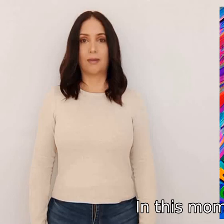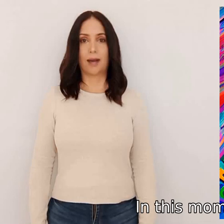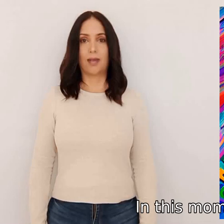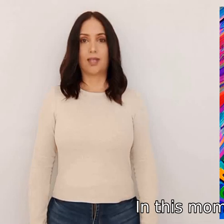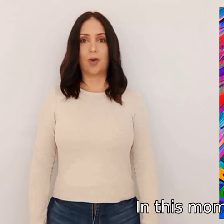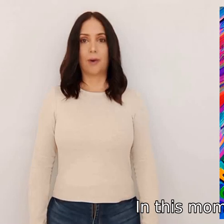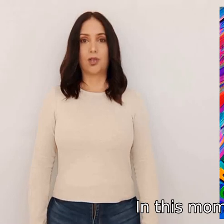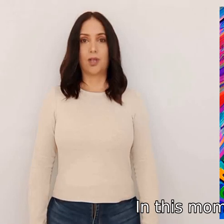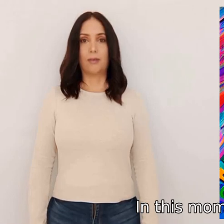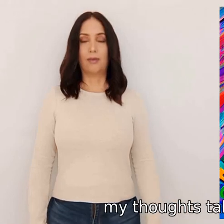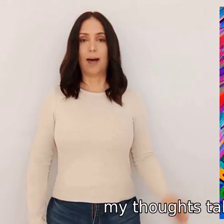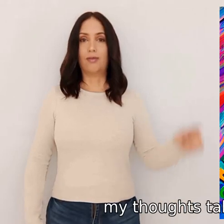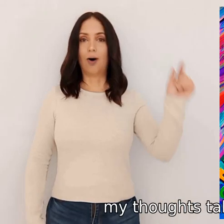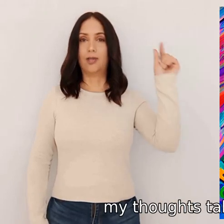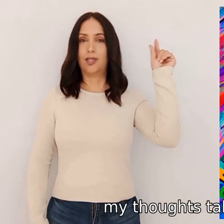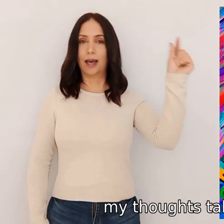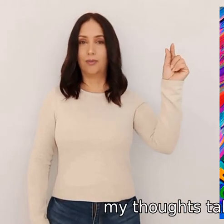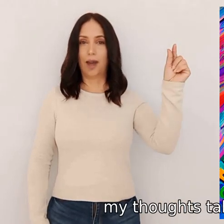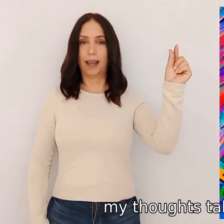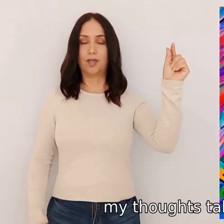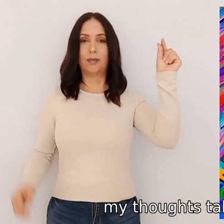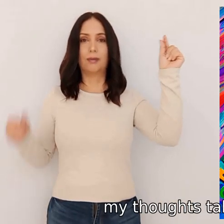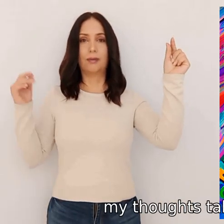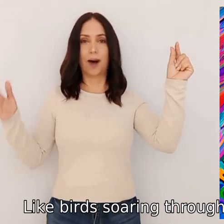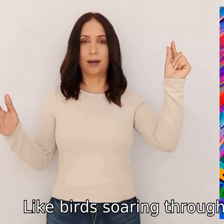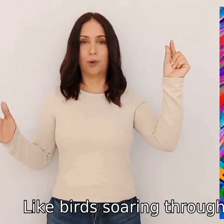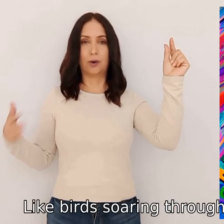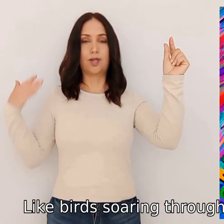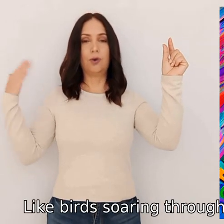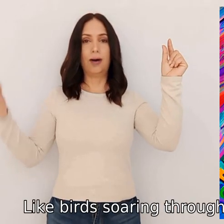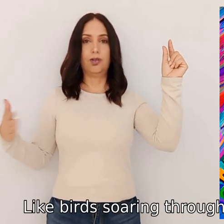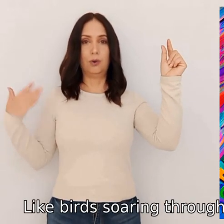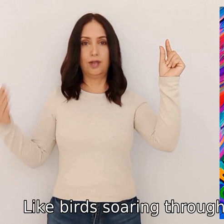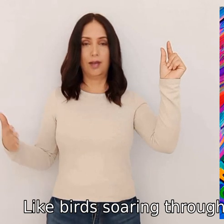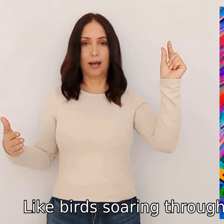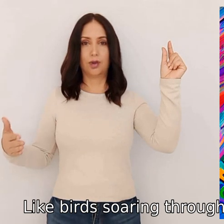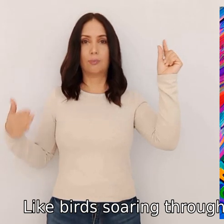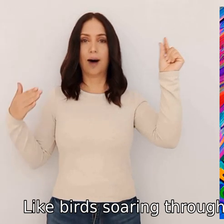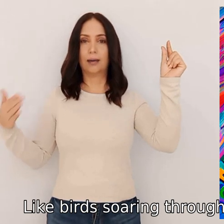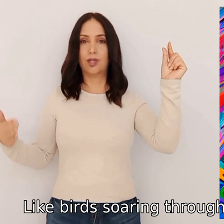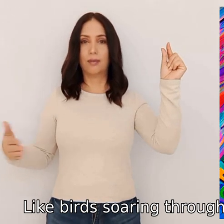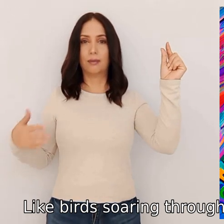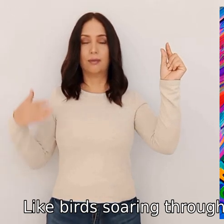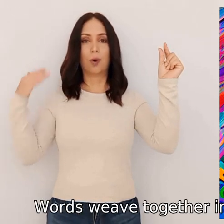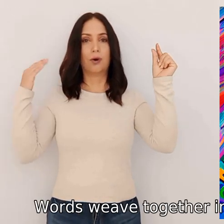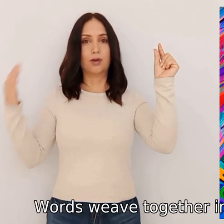in this moment my thoughts take flight like birds soaring through the sky so bright words